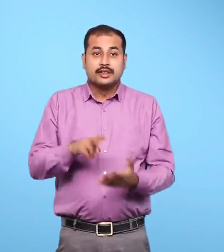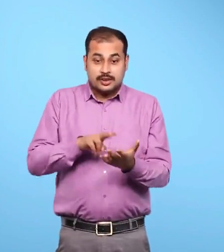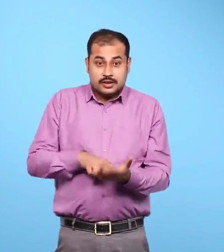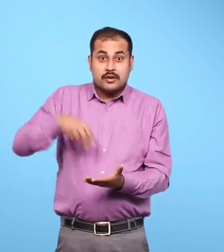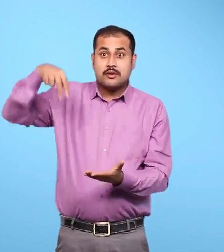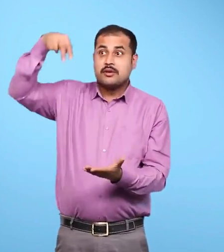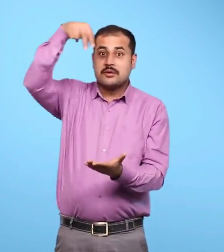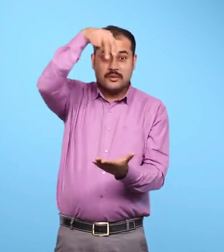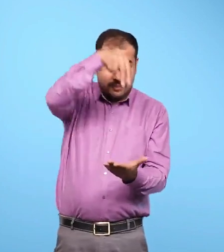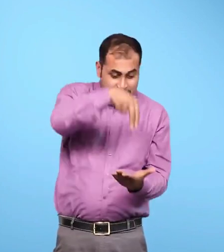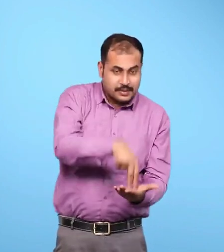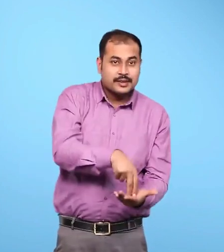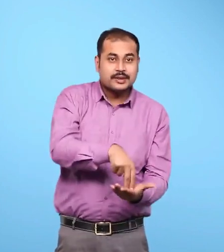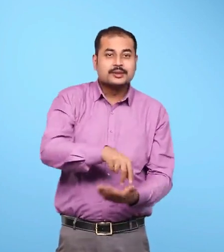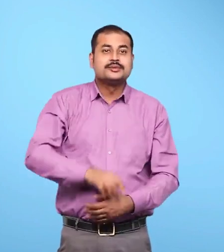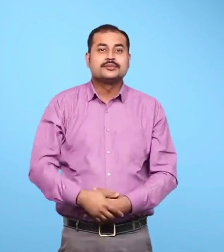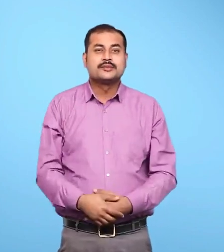Jump 5. 6.